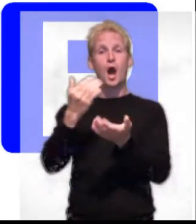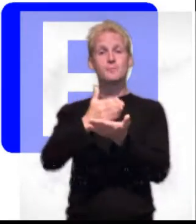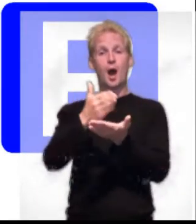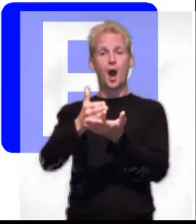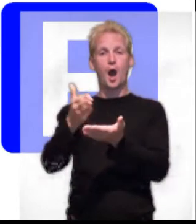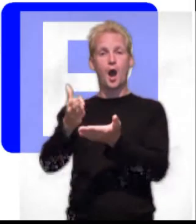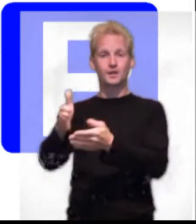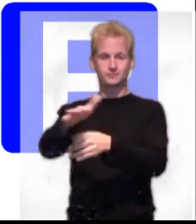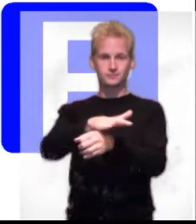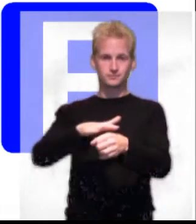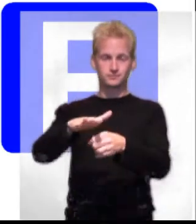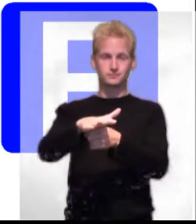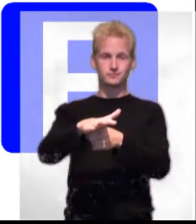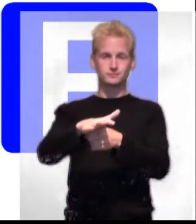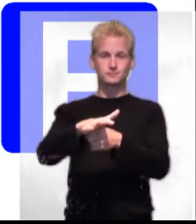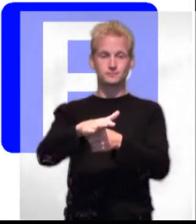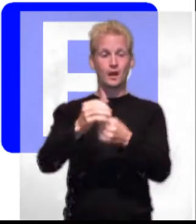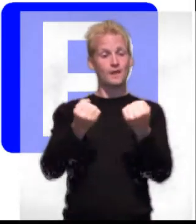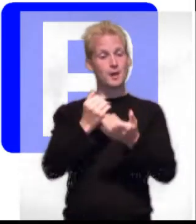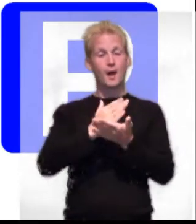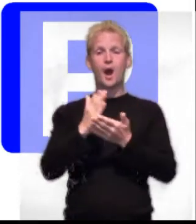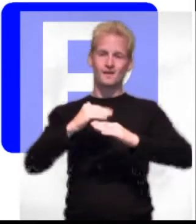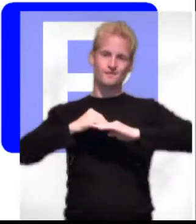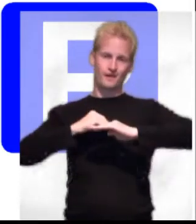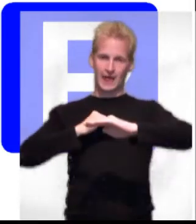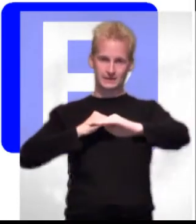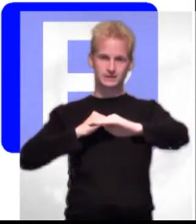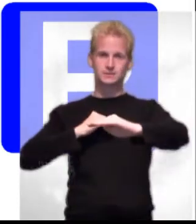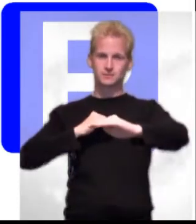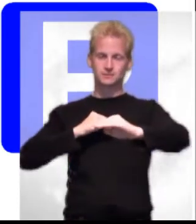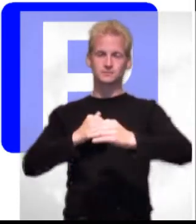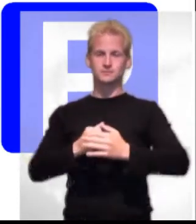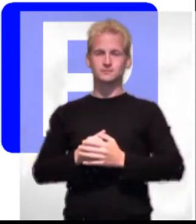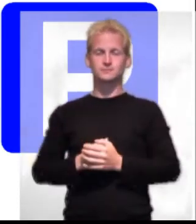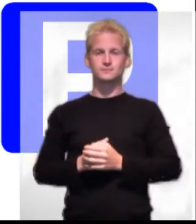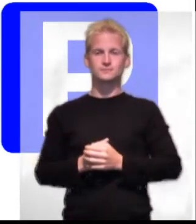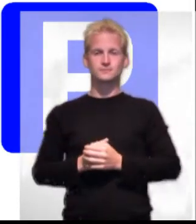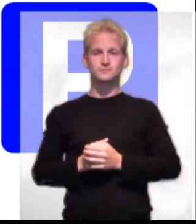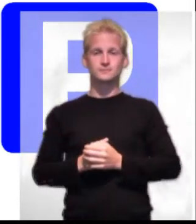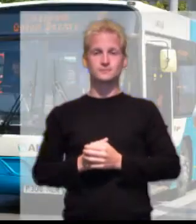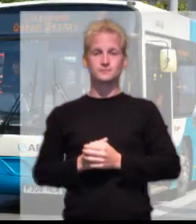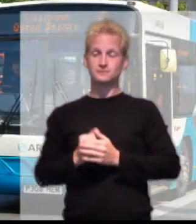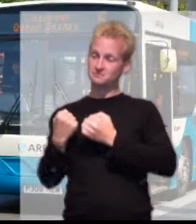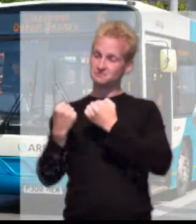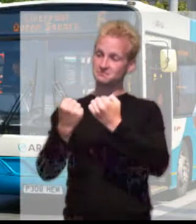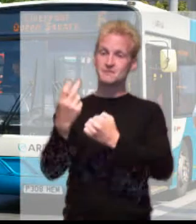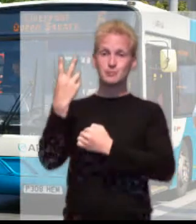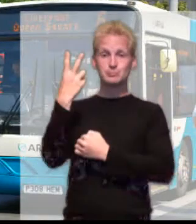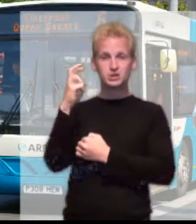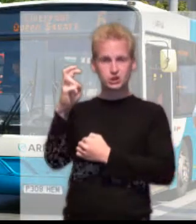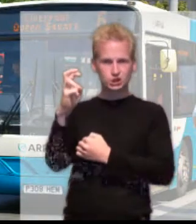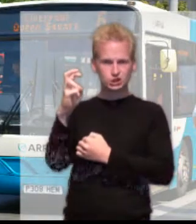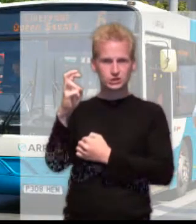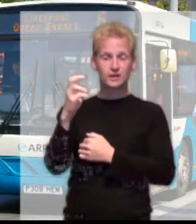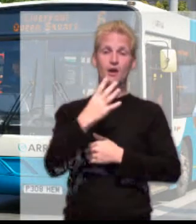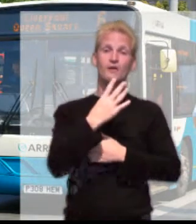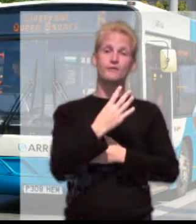The car park has a flat surface. By bus Bus 464